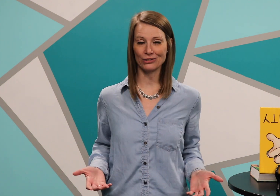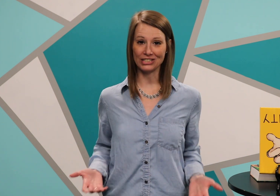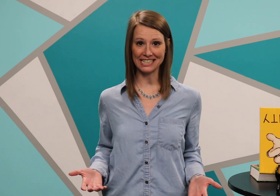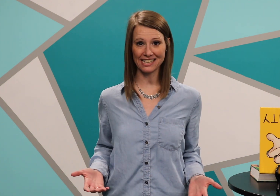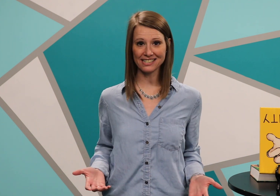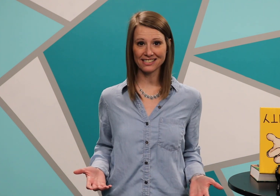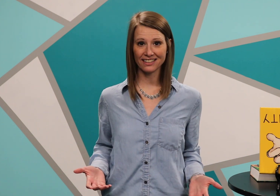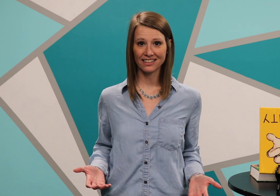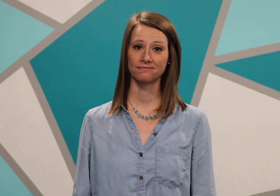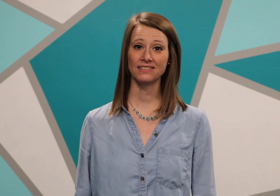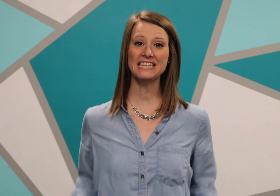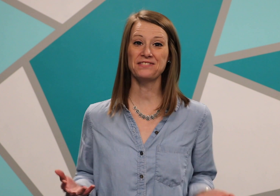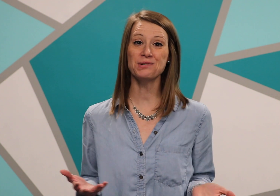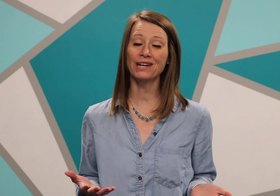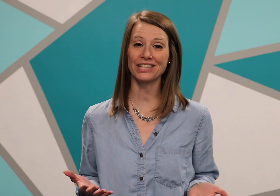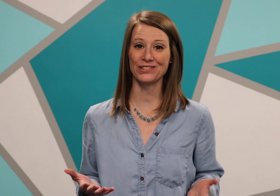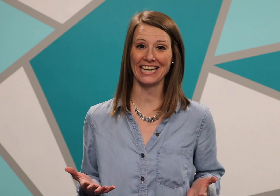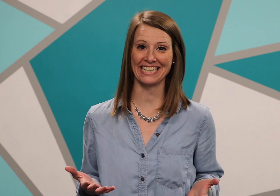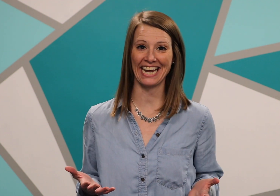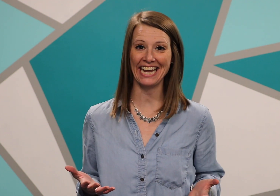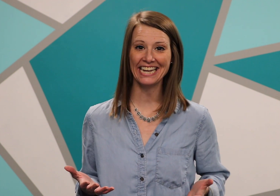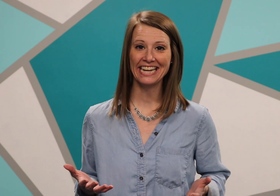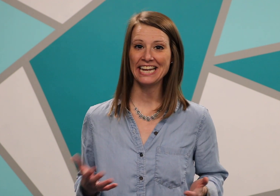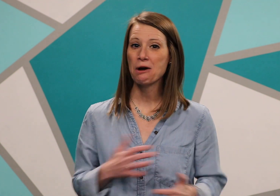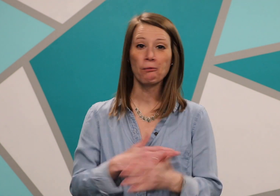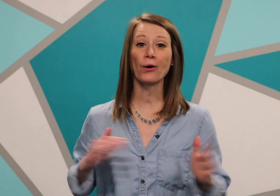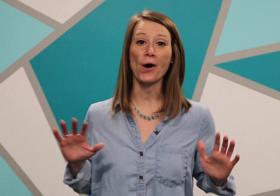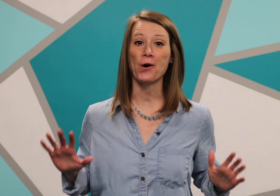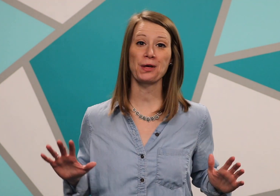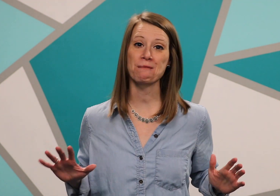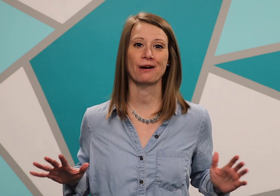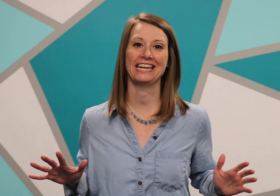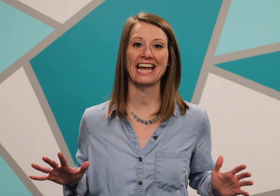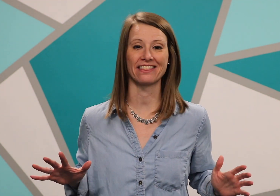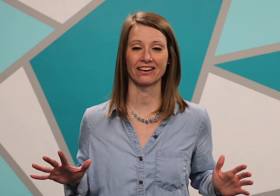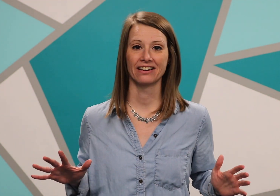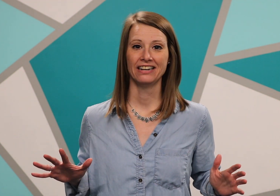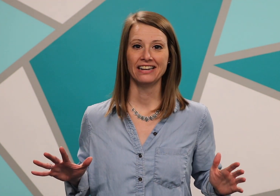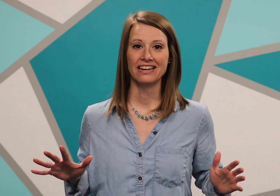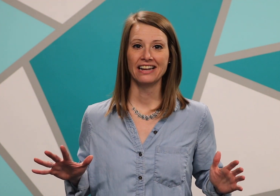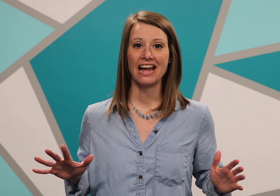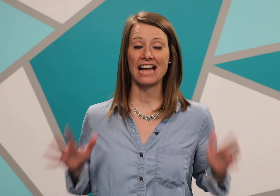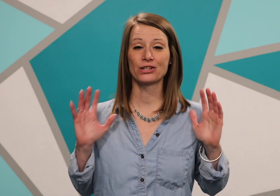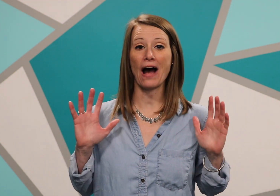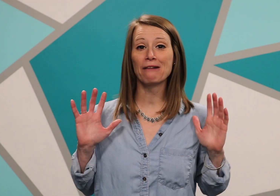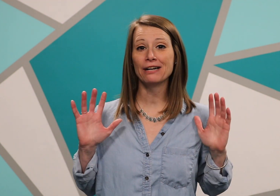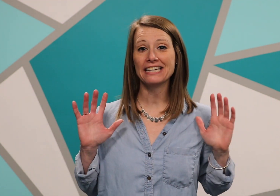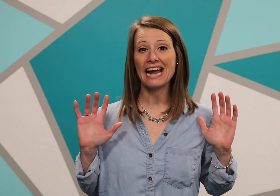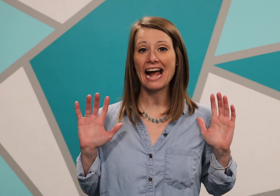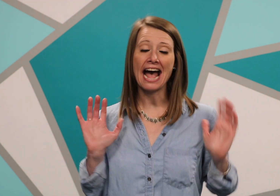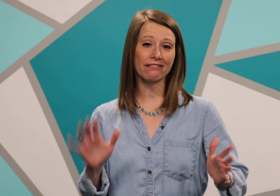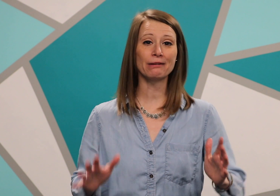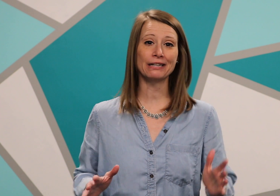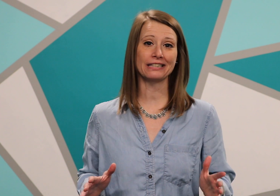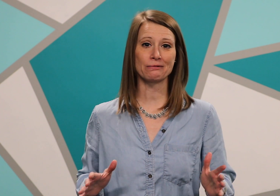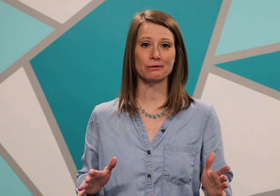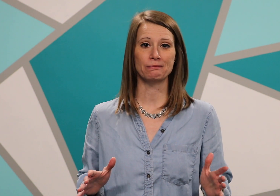Jesus? If you want to do that today we're all going to pray together and so I want everyone in the room